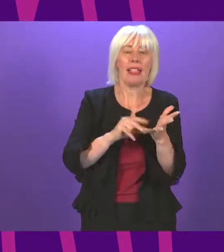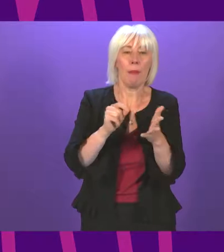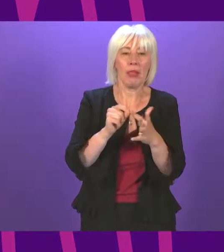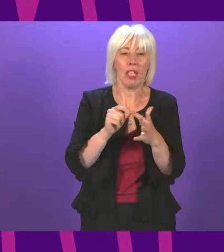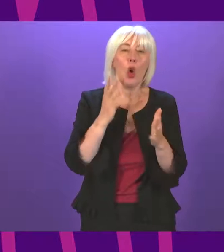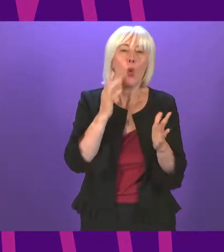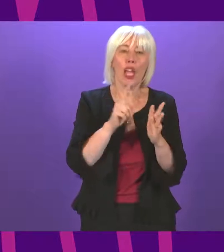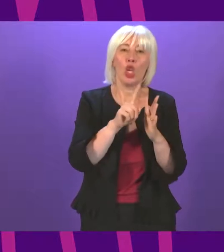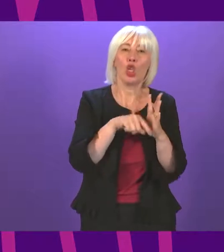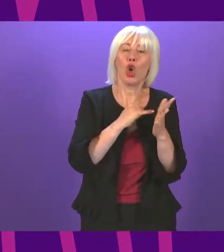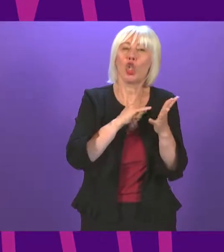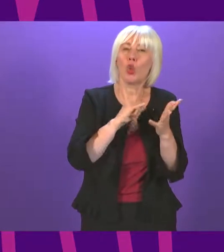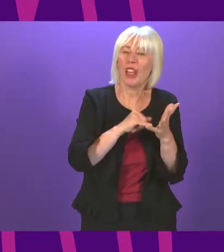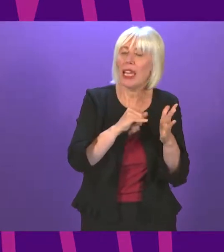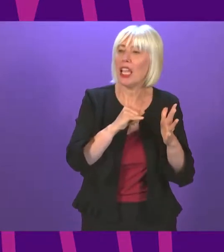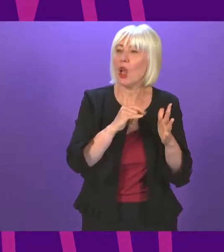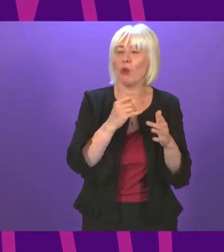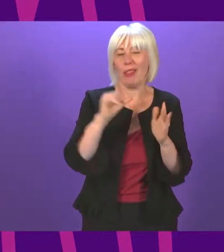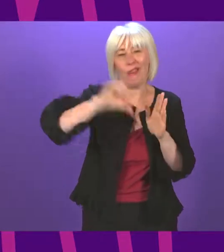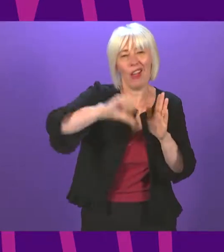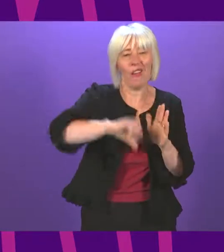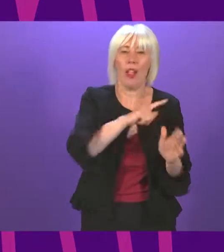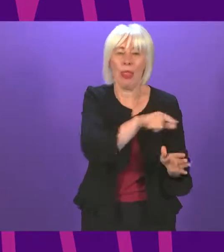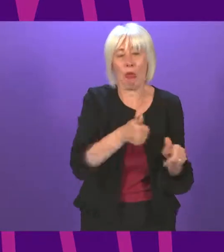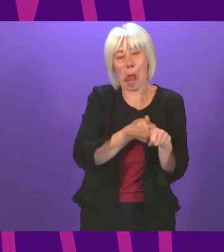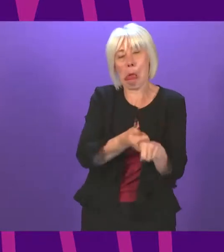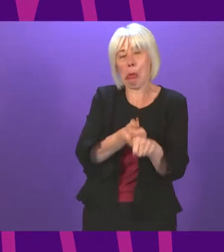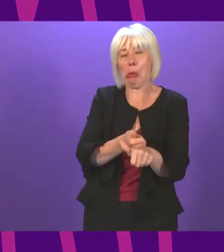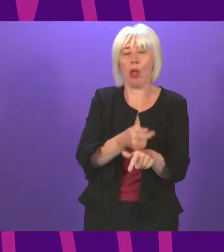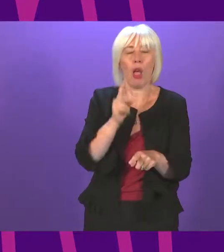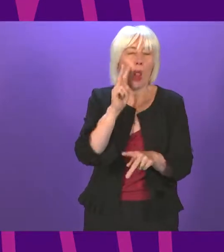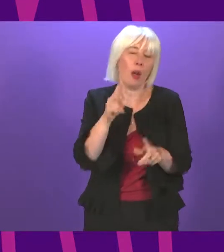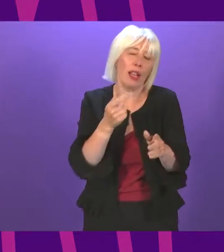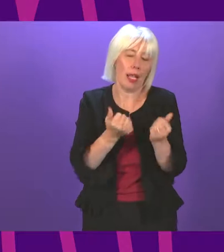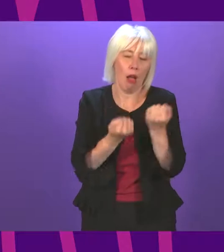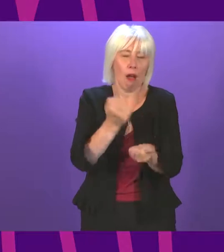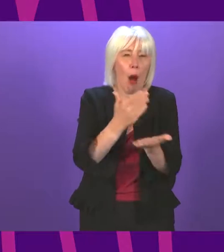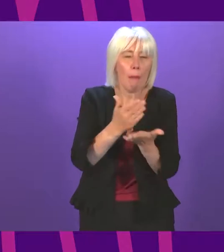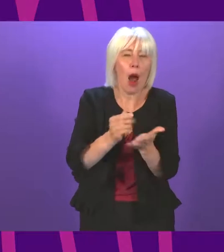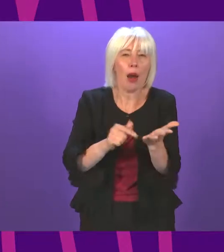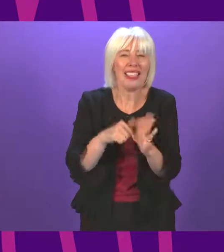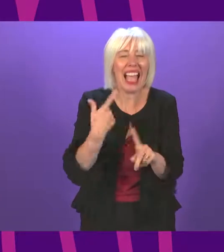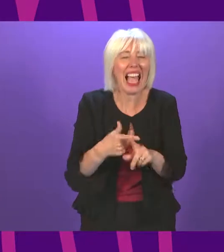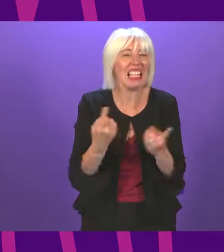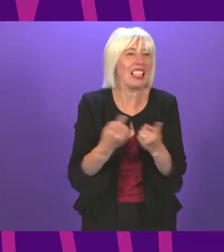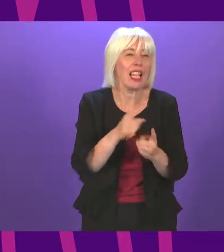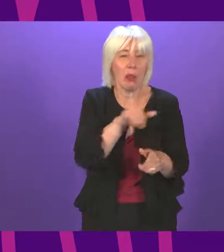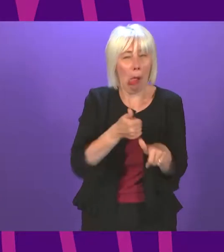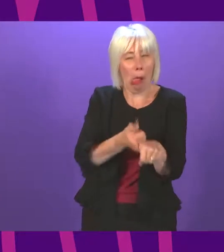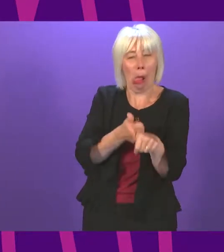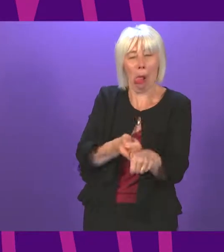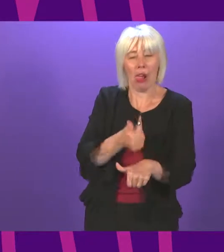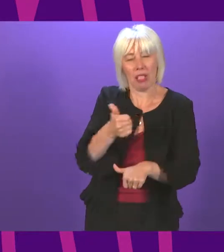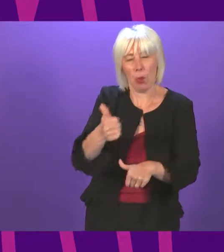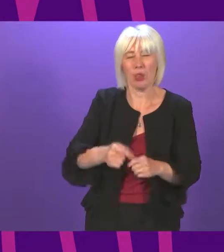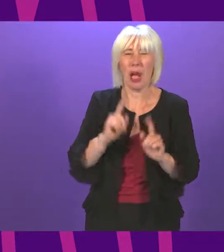miserably, rubber stamping budget deals in exchange for a car park tax, and not much else. Just as we warned at the